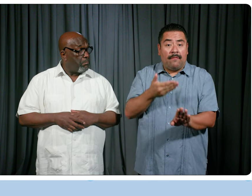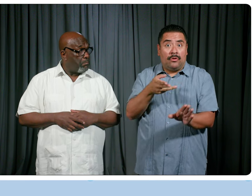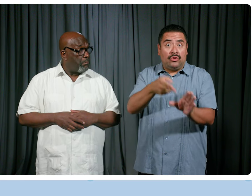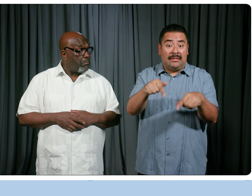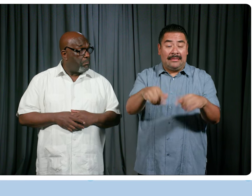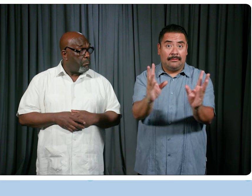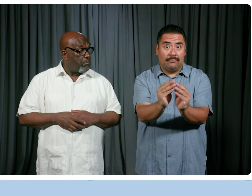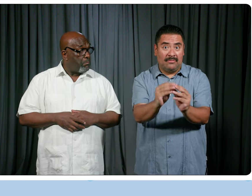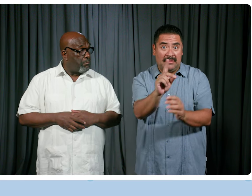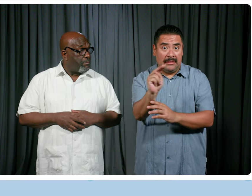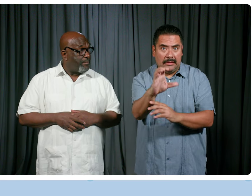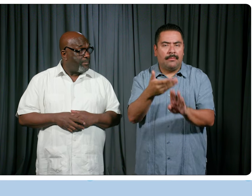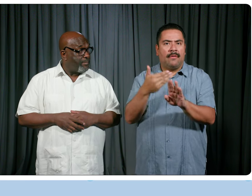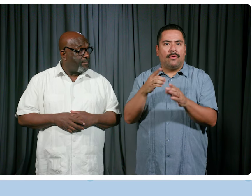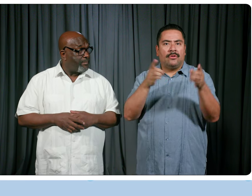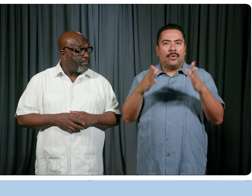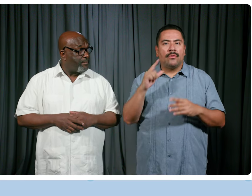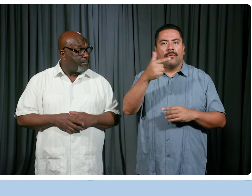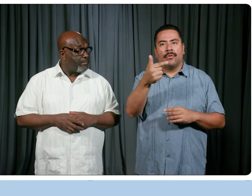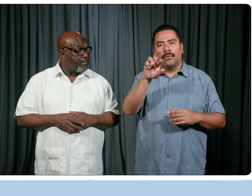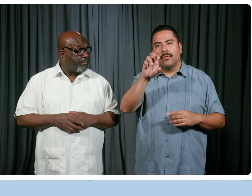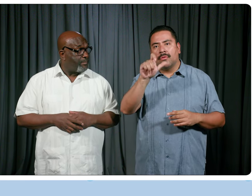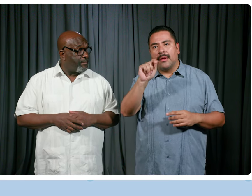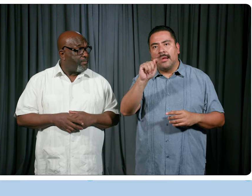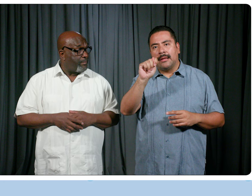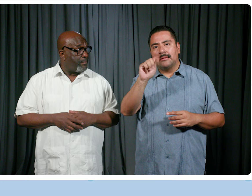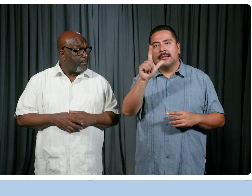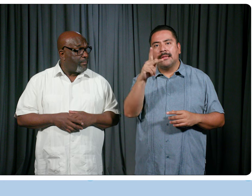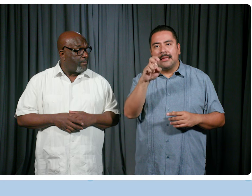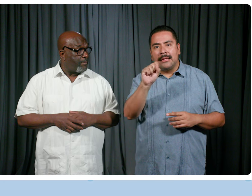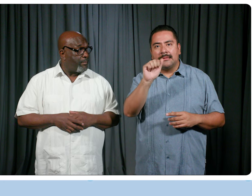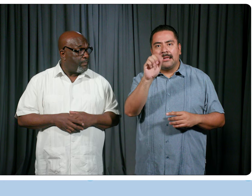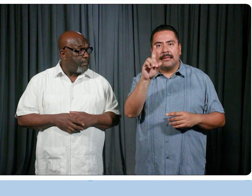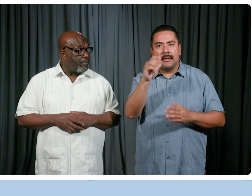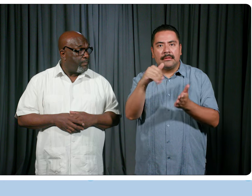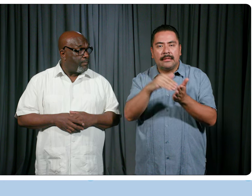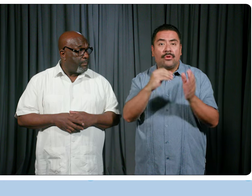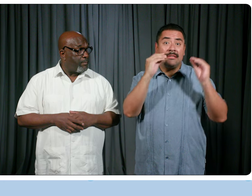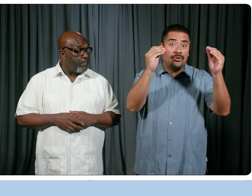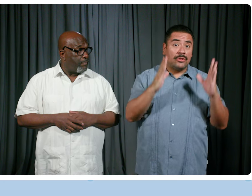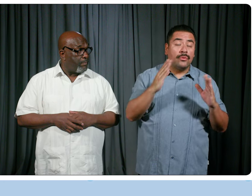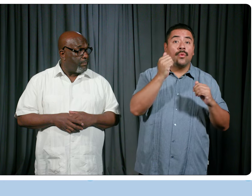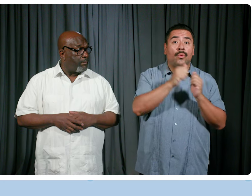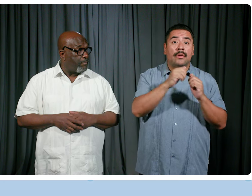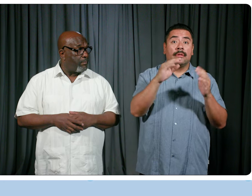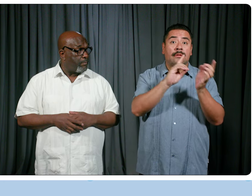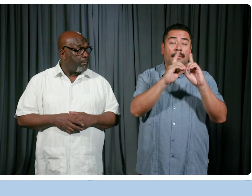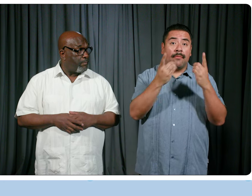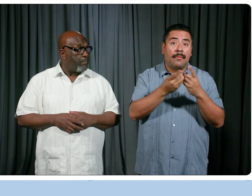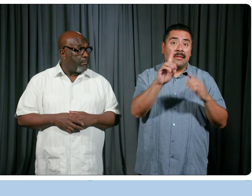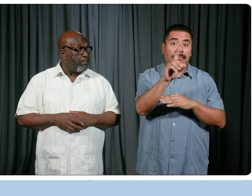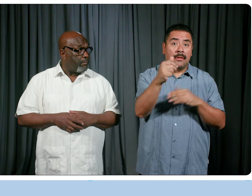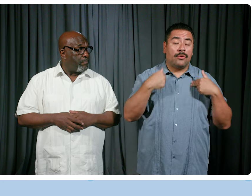joining the convention, Robin served as the director of the Great Lakes ADA Center and an instructor in the Department on Disability and Human